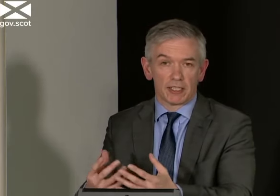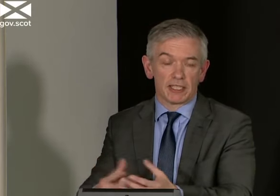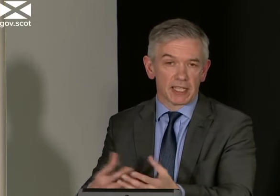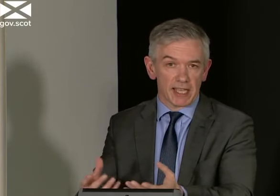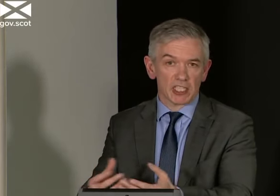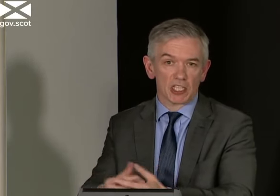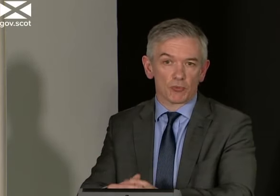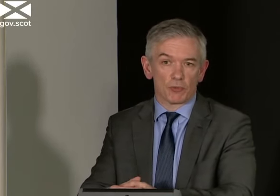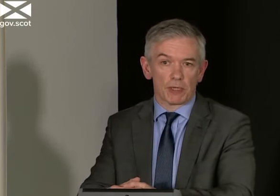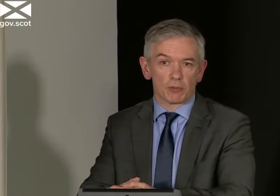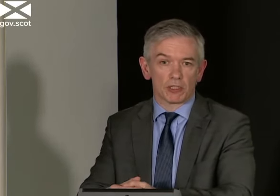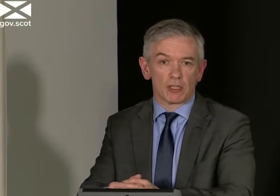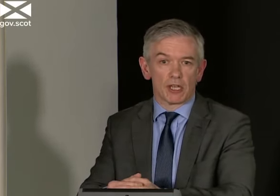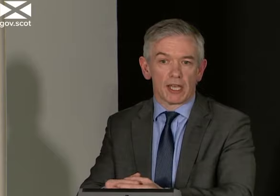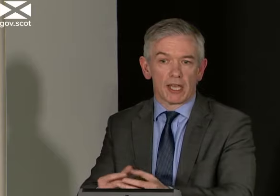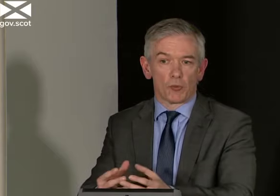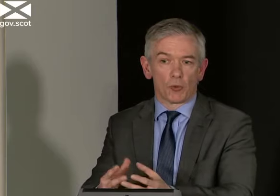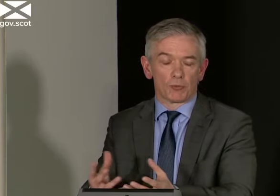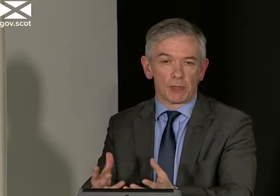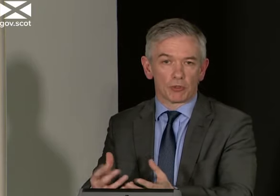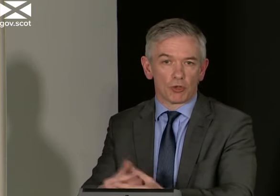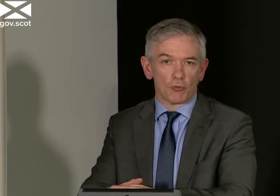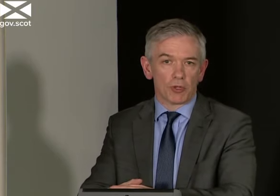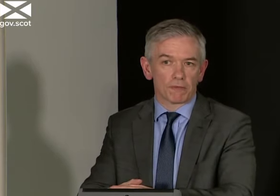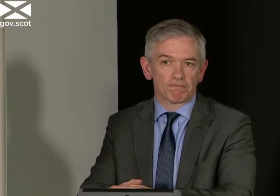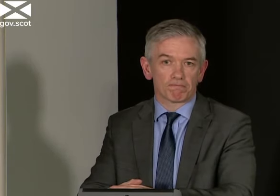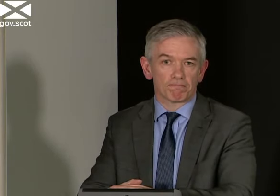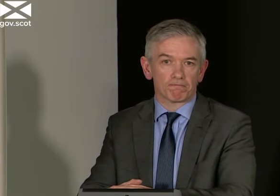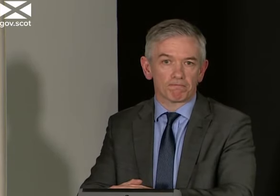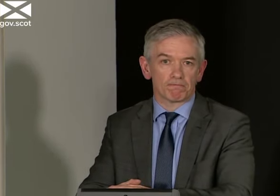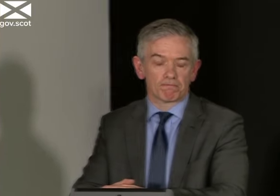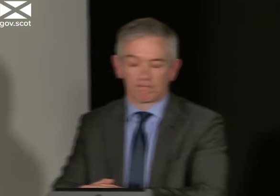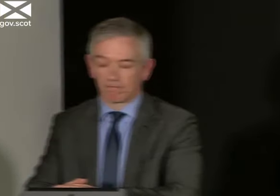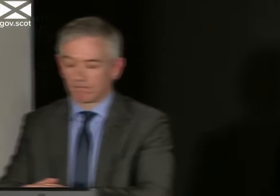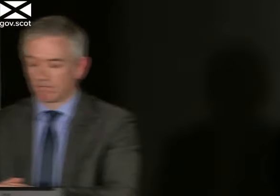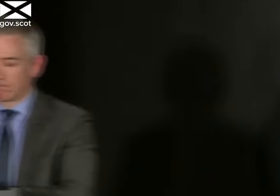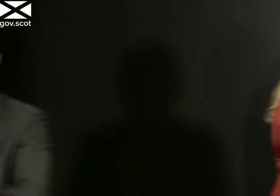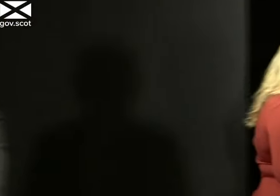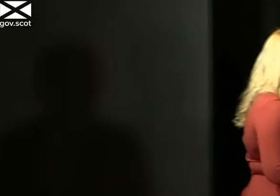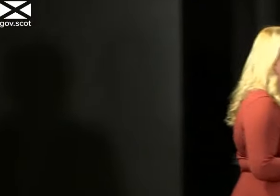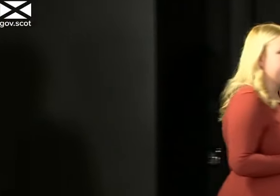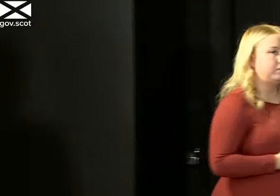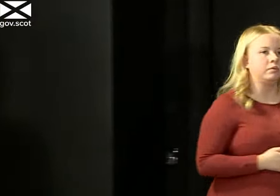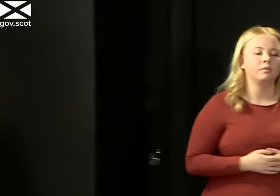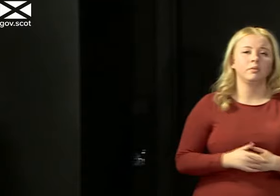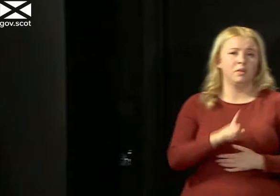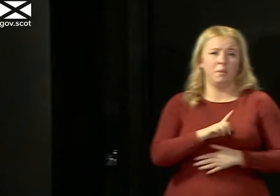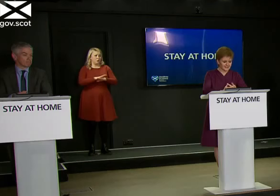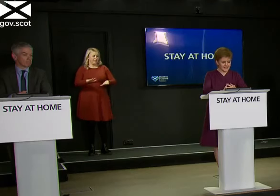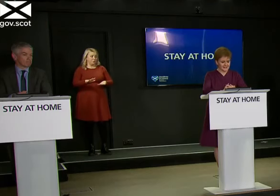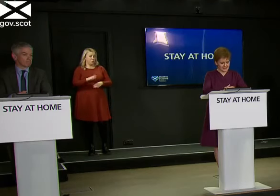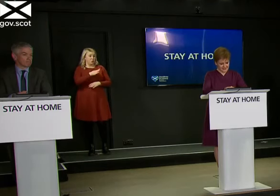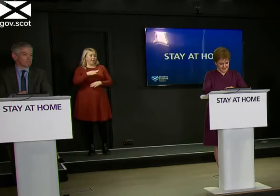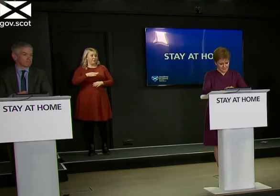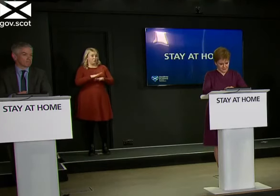our TTIS system would be able to, wouldn't be able to cope with. I mean, maybe the simply, I, because I'm not a clinician and I'm not a